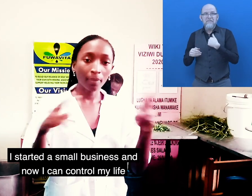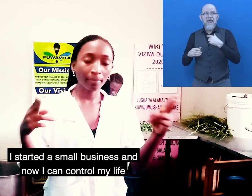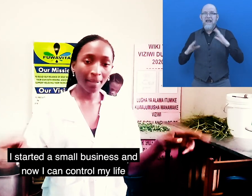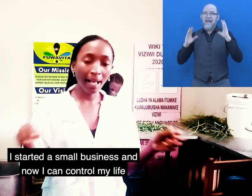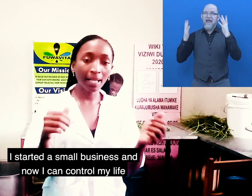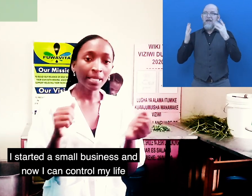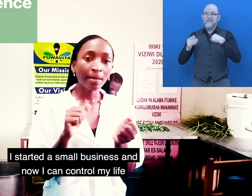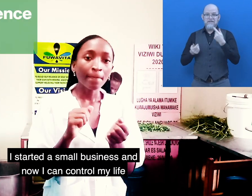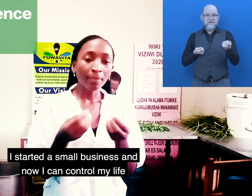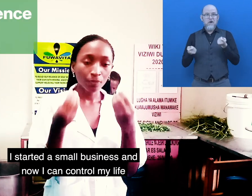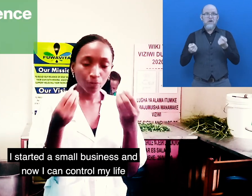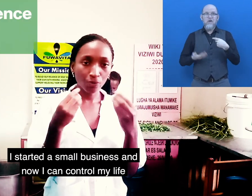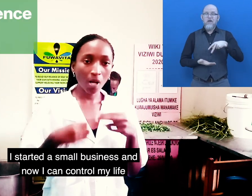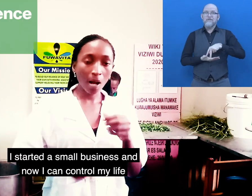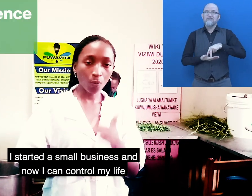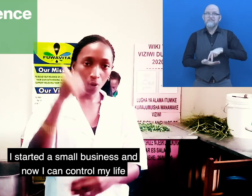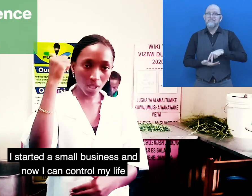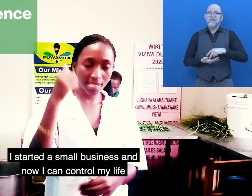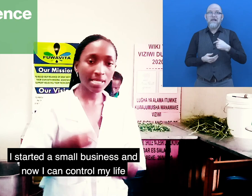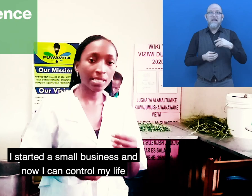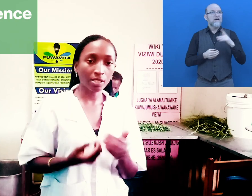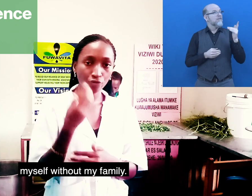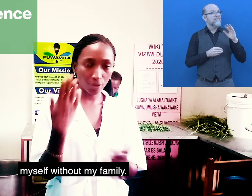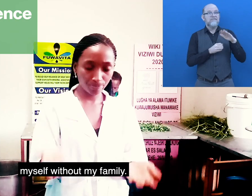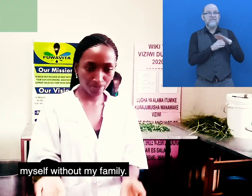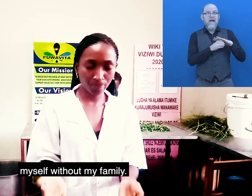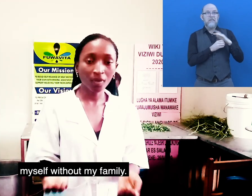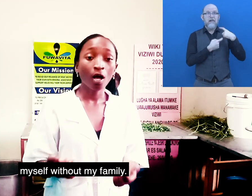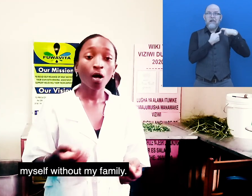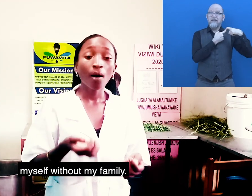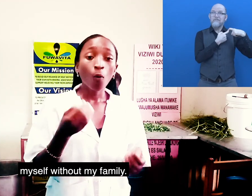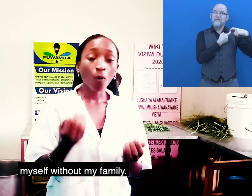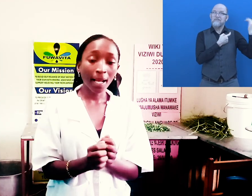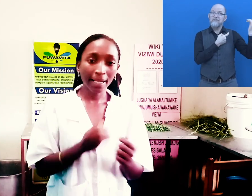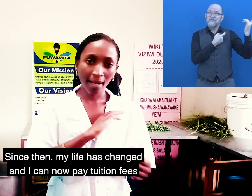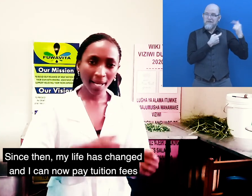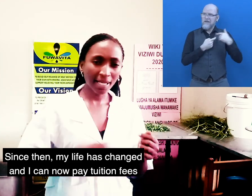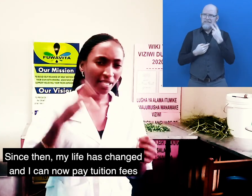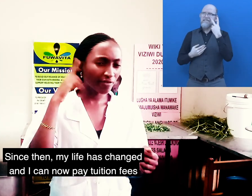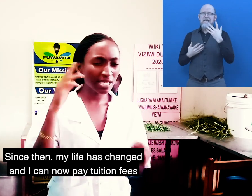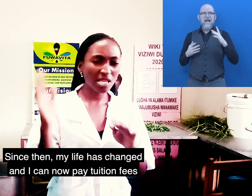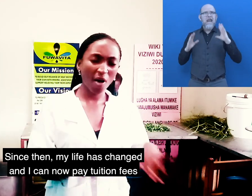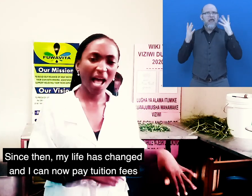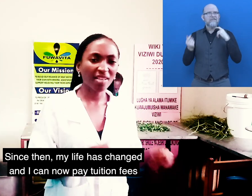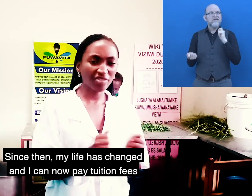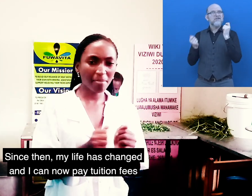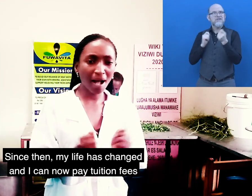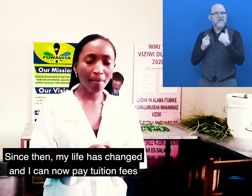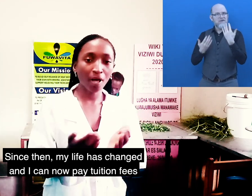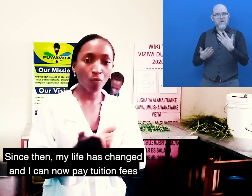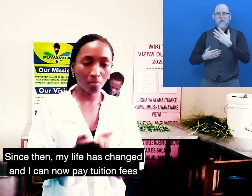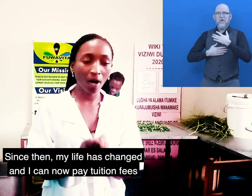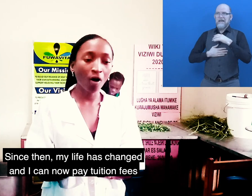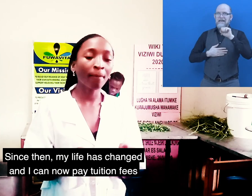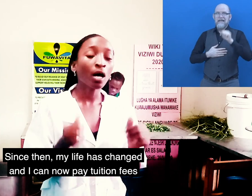business and now I can control my life myself without my family. Since then my